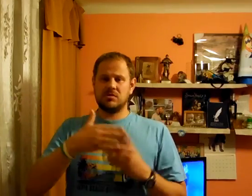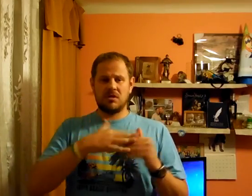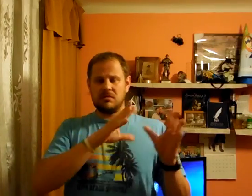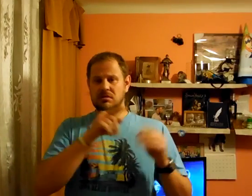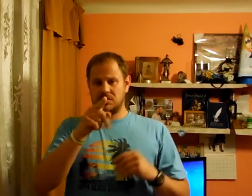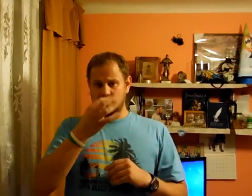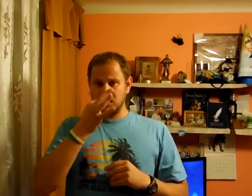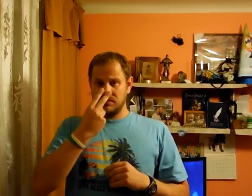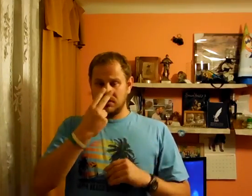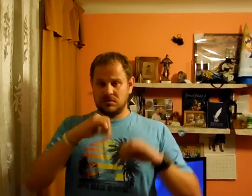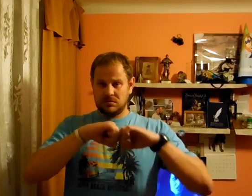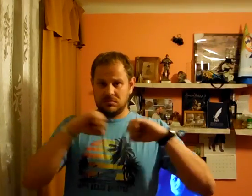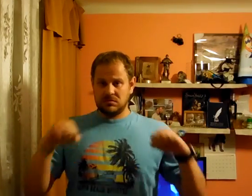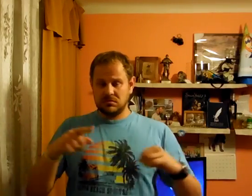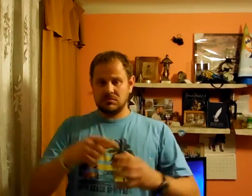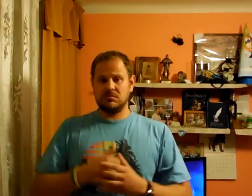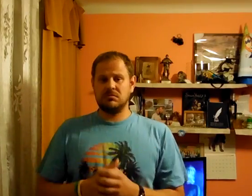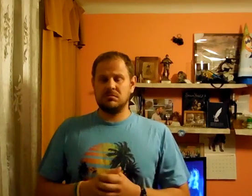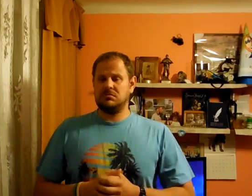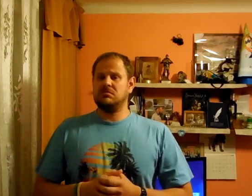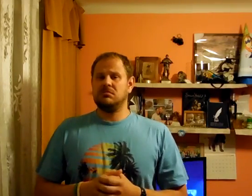I know you shouldn't take those mushrooms in the kitchen. It's